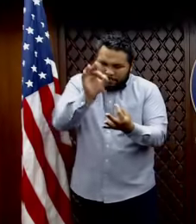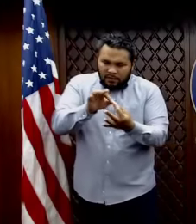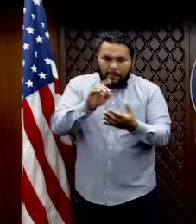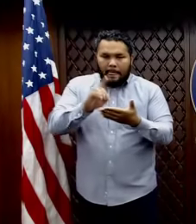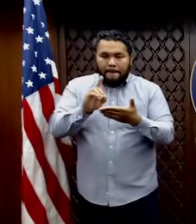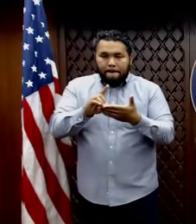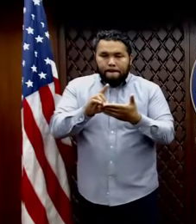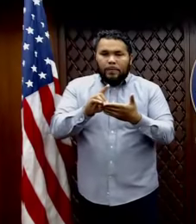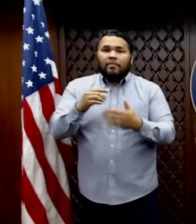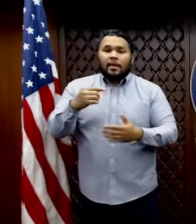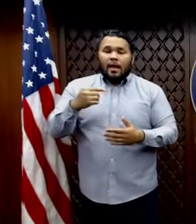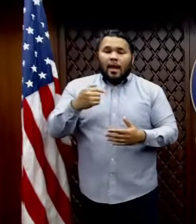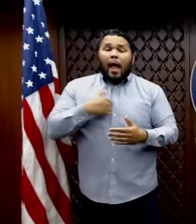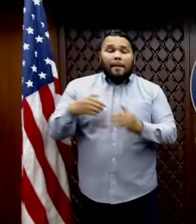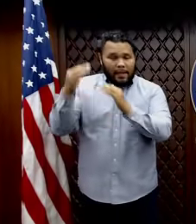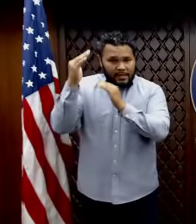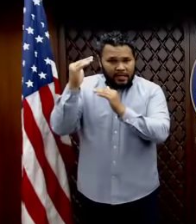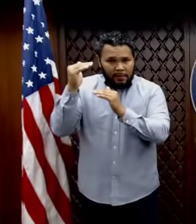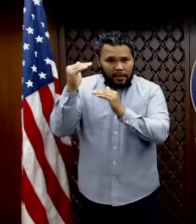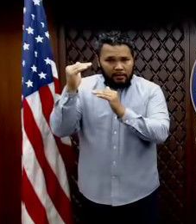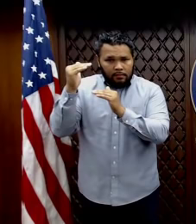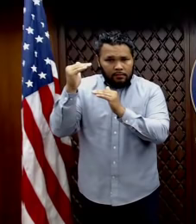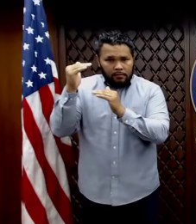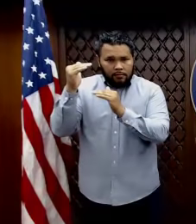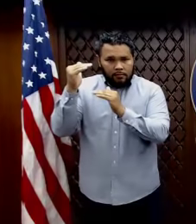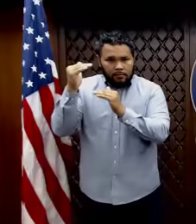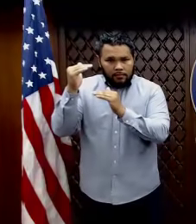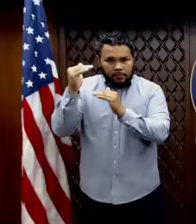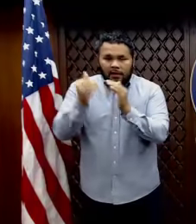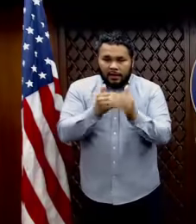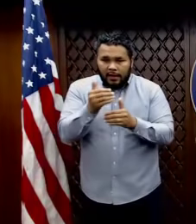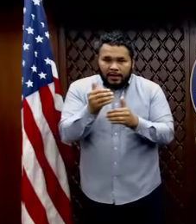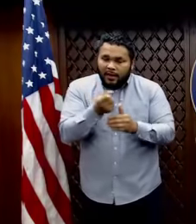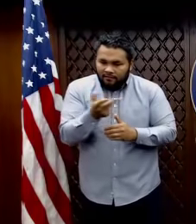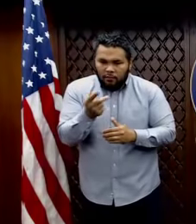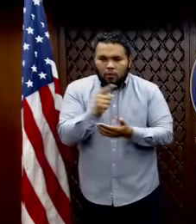I'm anticipate, I'm anticipating, uh, within the next couple of weeks.